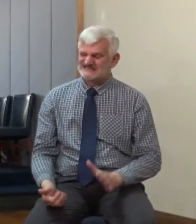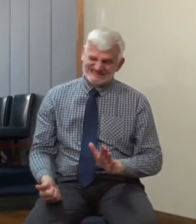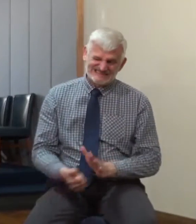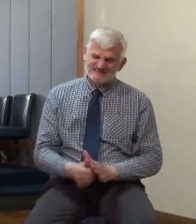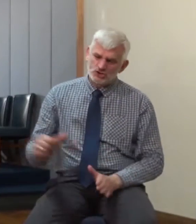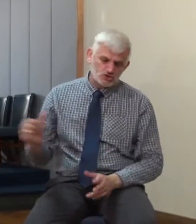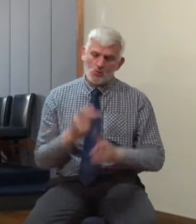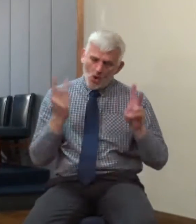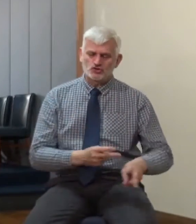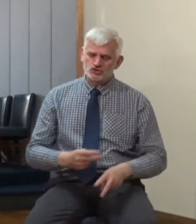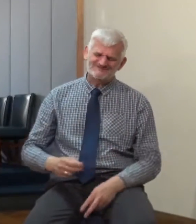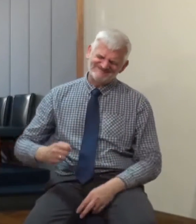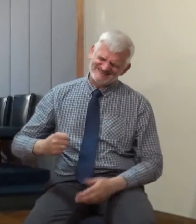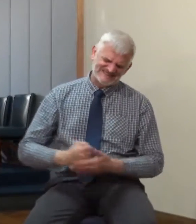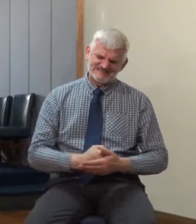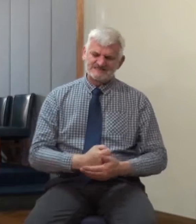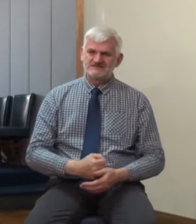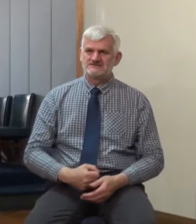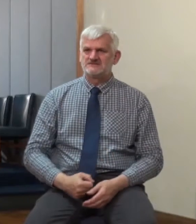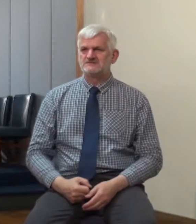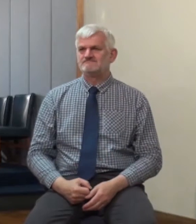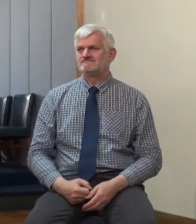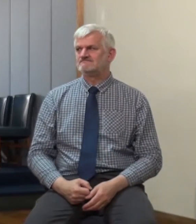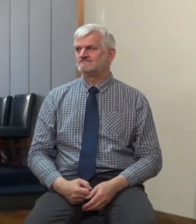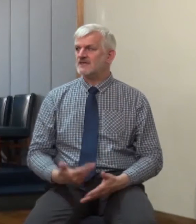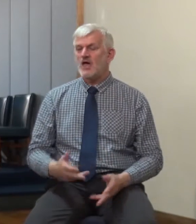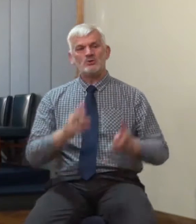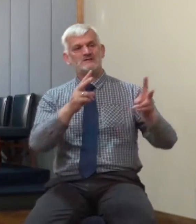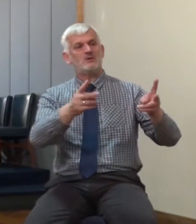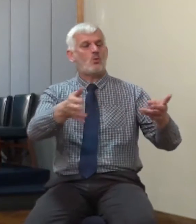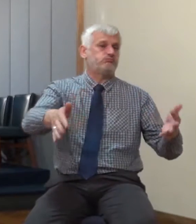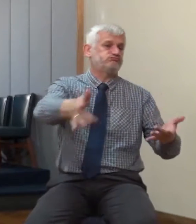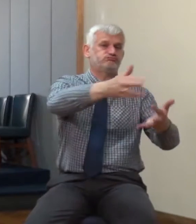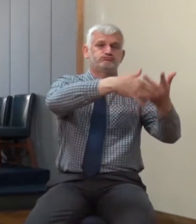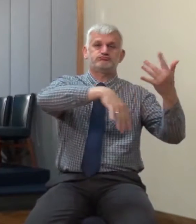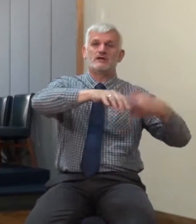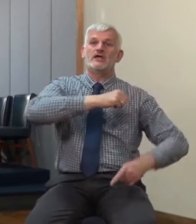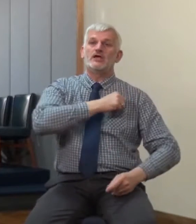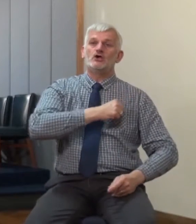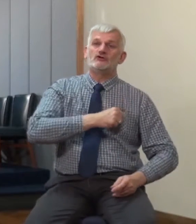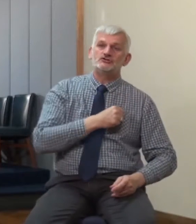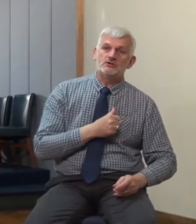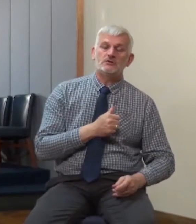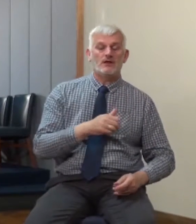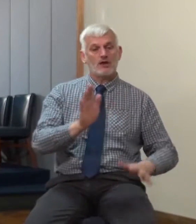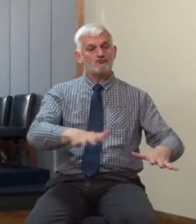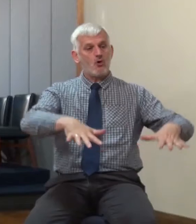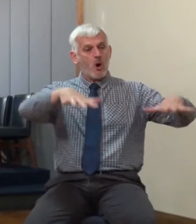so that the whole rising generation no longer know the difference between the Church and the world. The